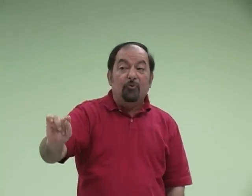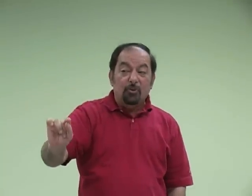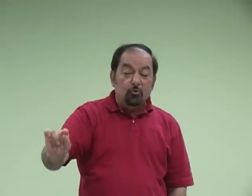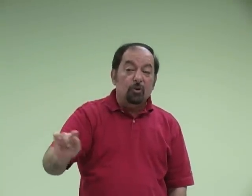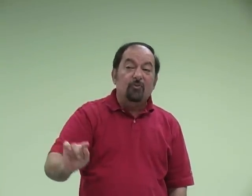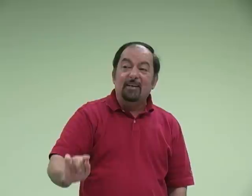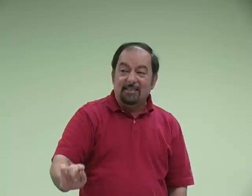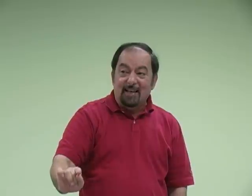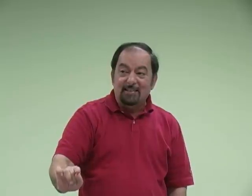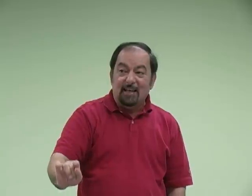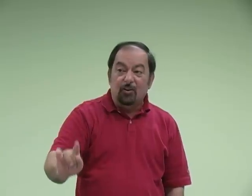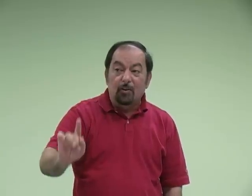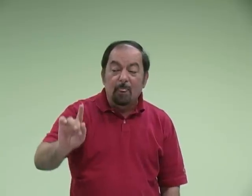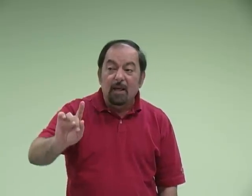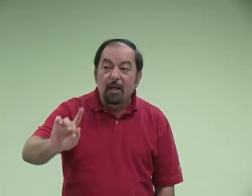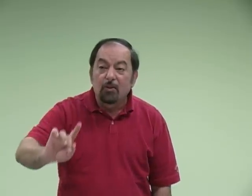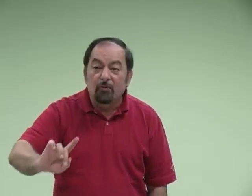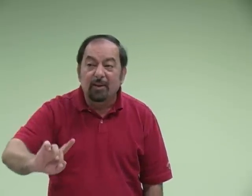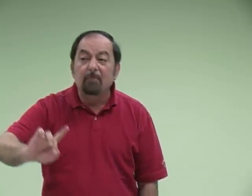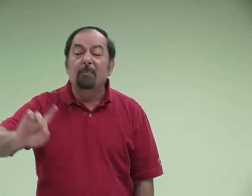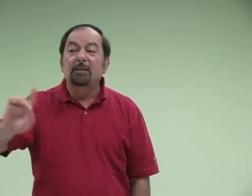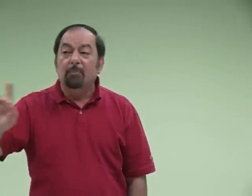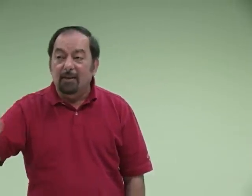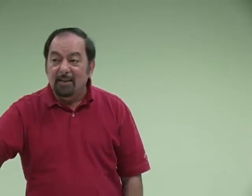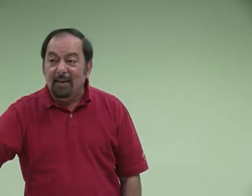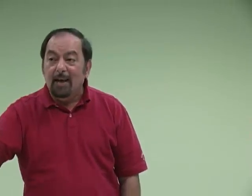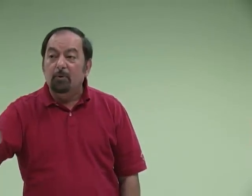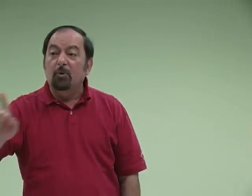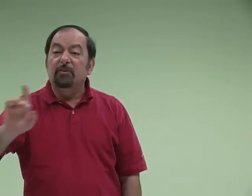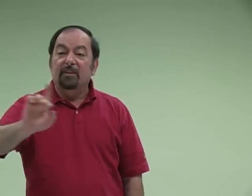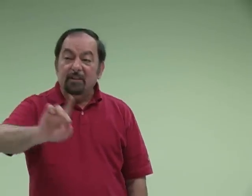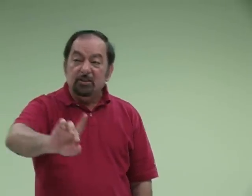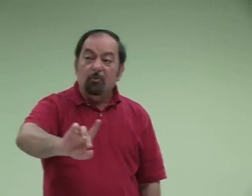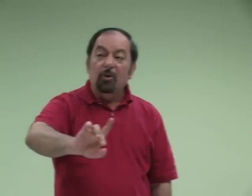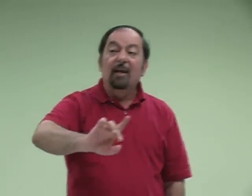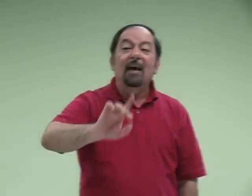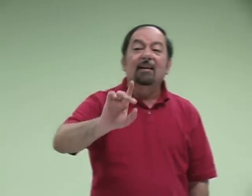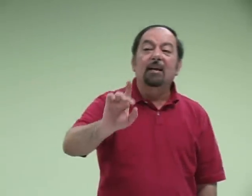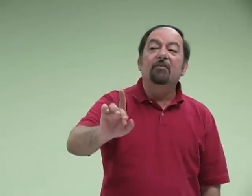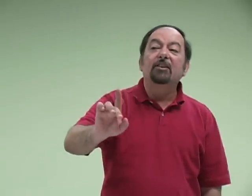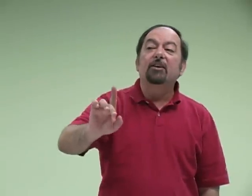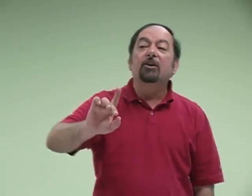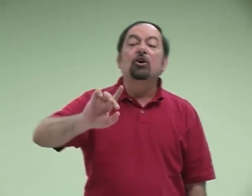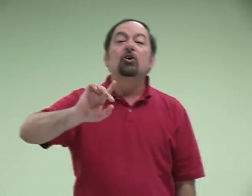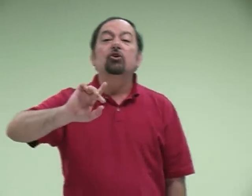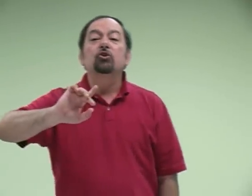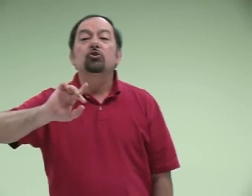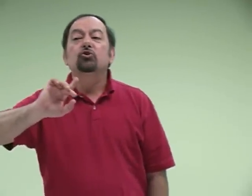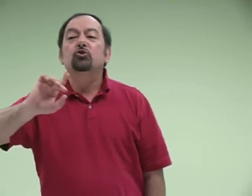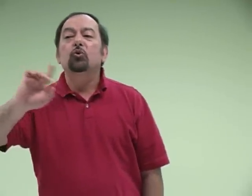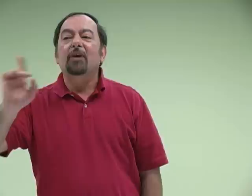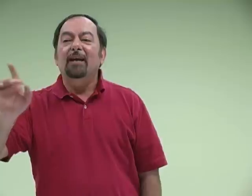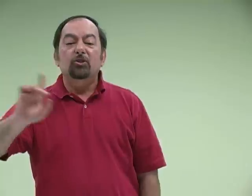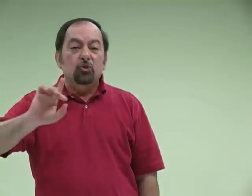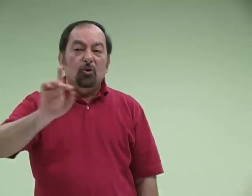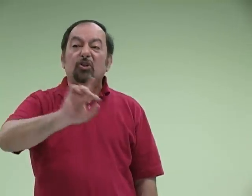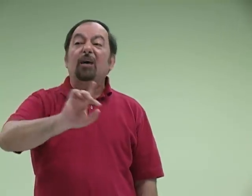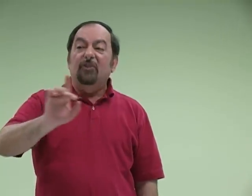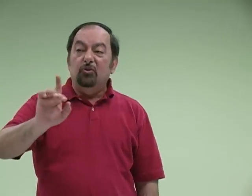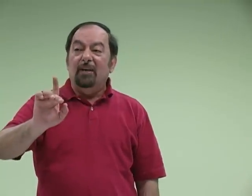before the throne of God is cast out, they overcome Him by the blood of the Lamb, the word of testimony, and the love in their psuche, their soulish life unto